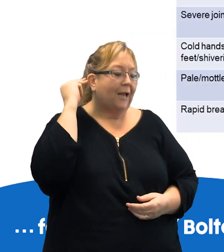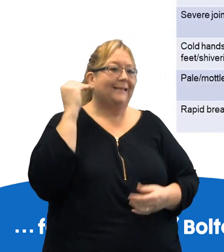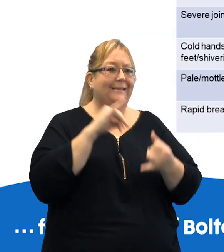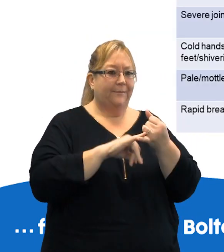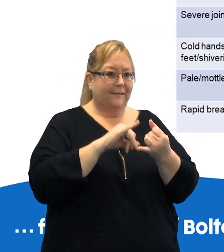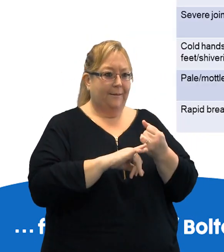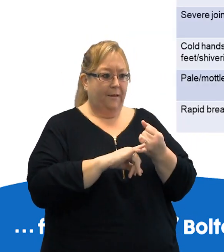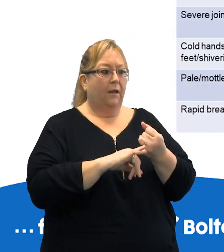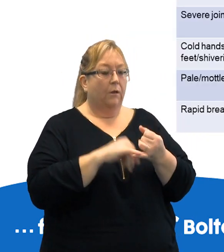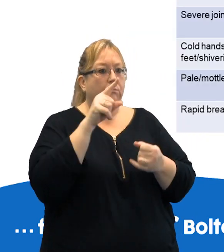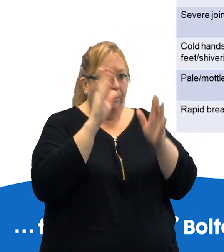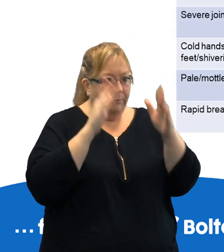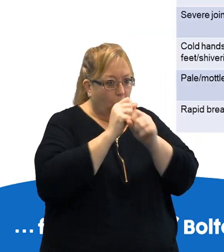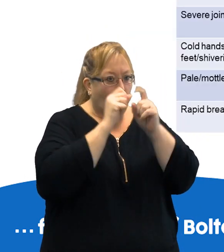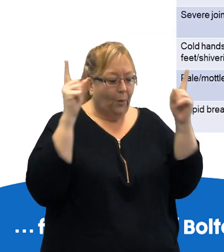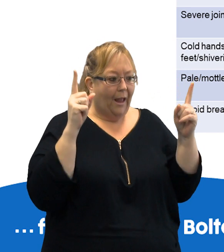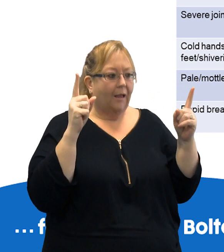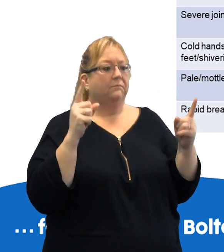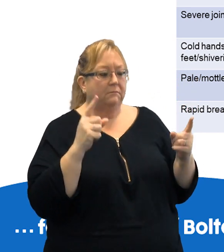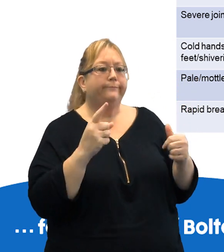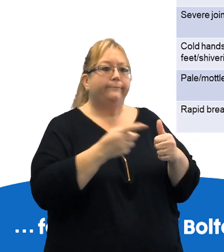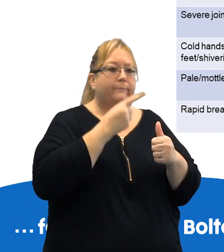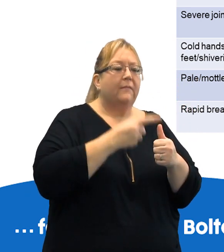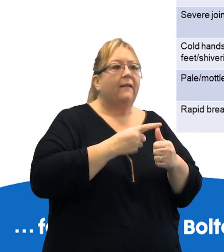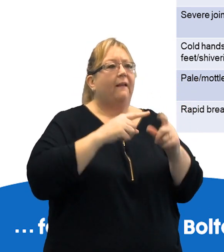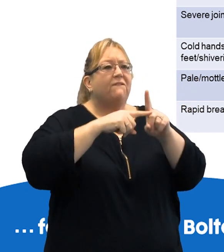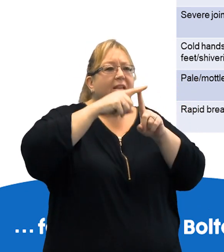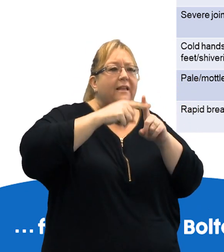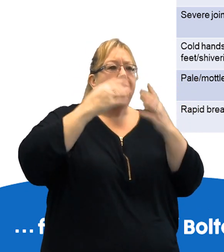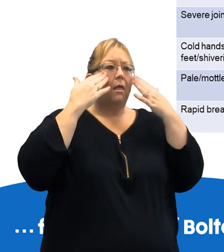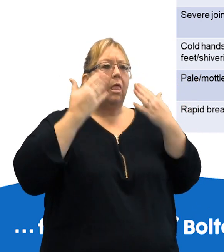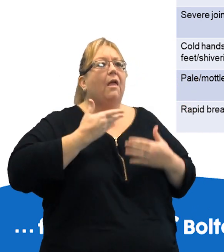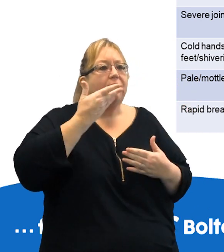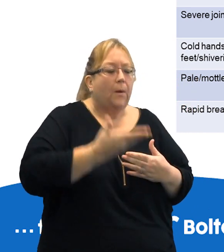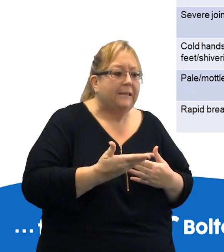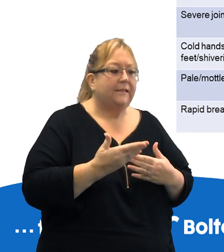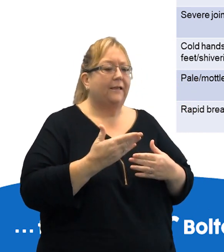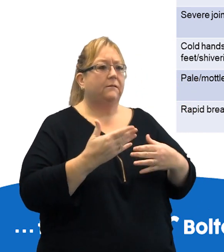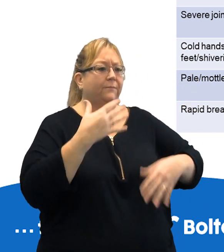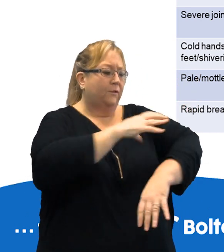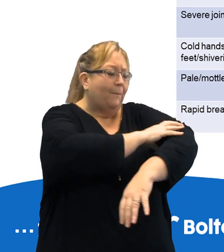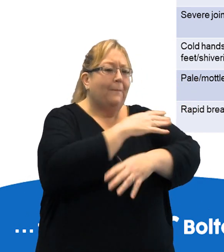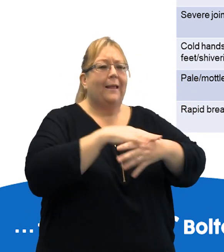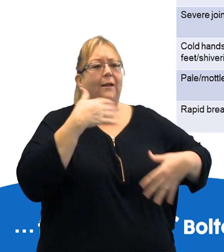septicaemia that it is important for you to be aware of such as fever and vomiting, severe joint pain,